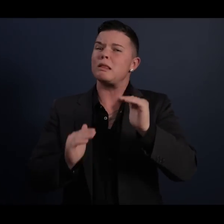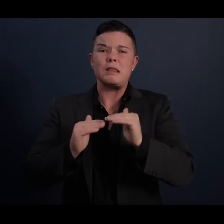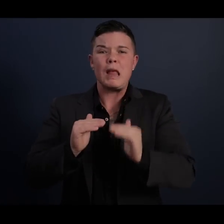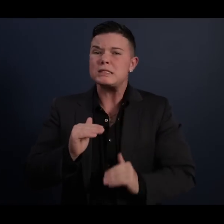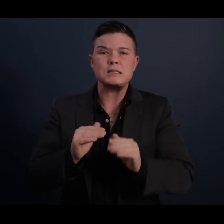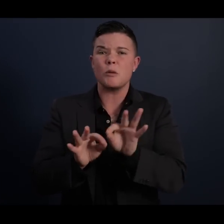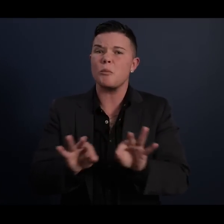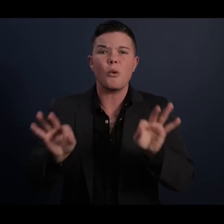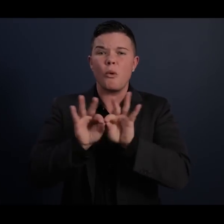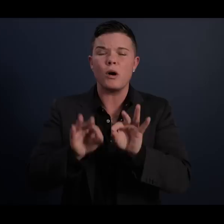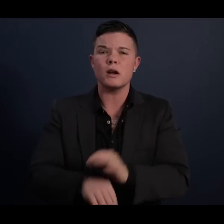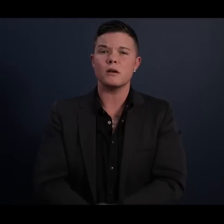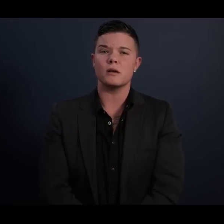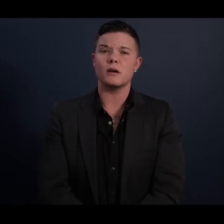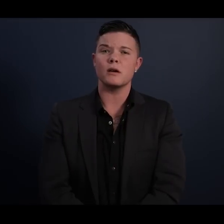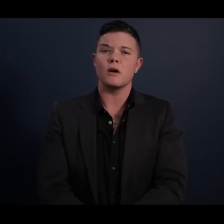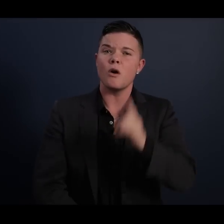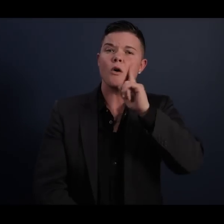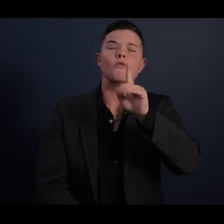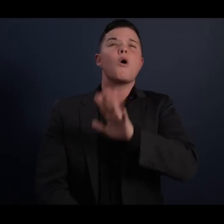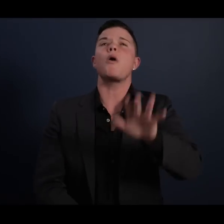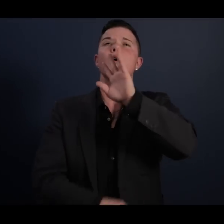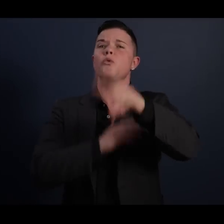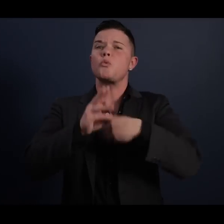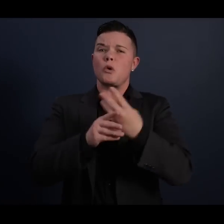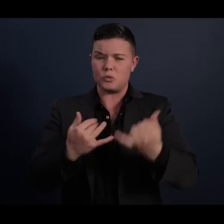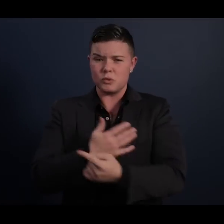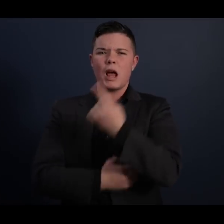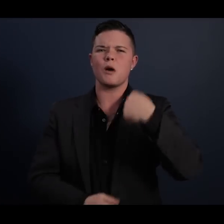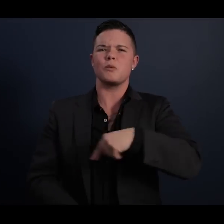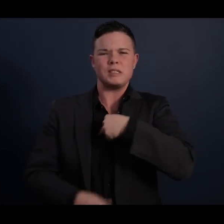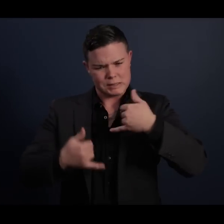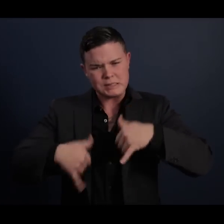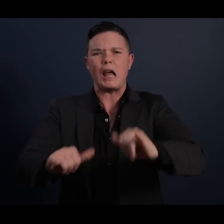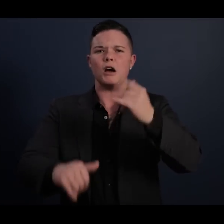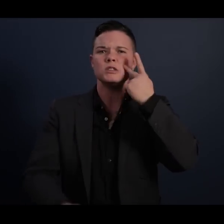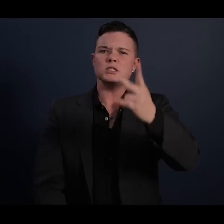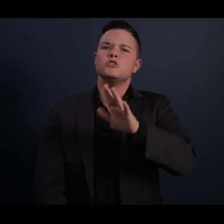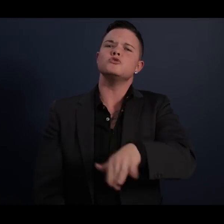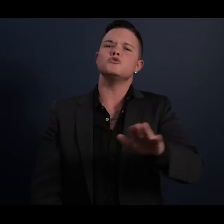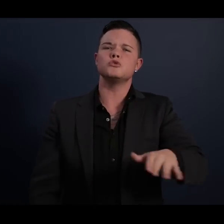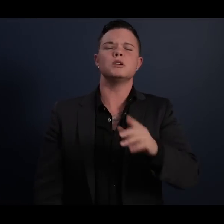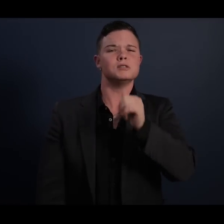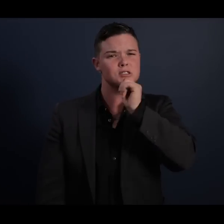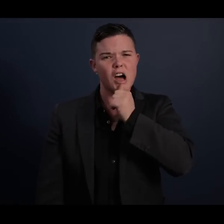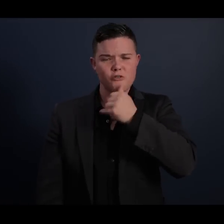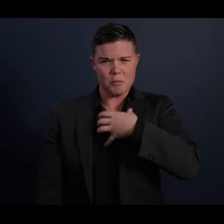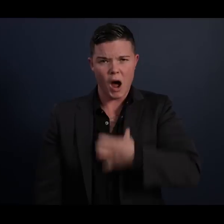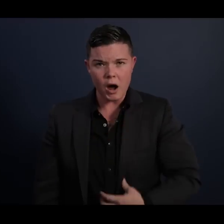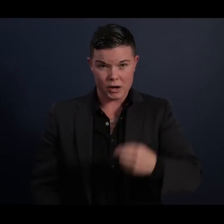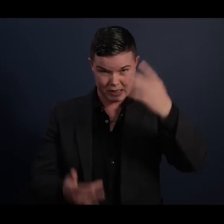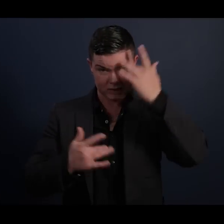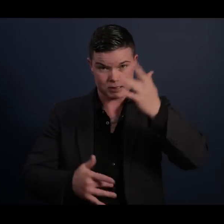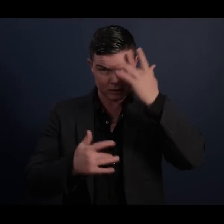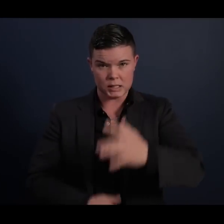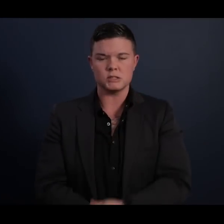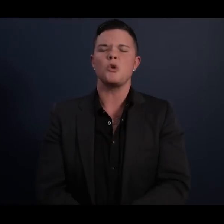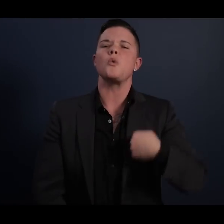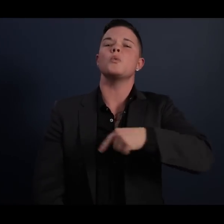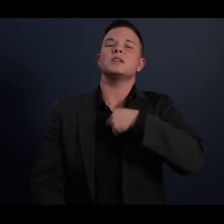For around the world today, we still see children suffering from hunger and disease. We still see